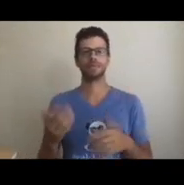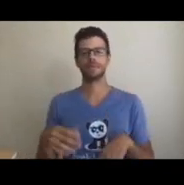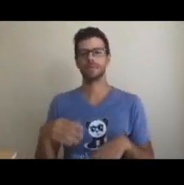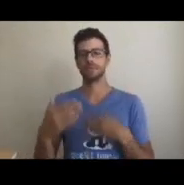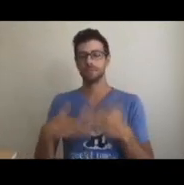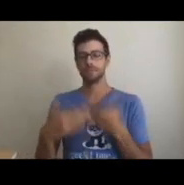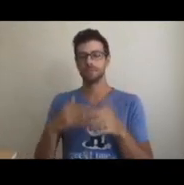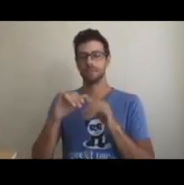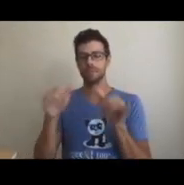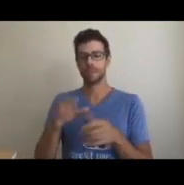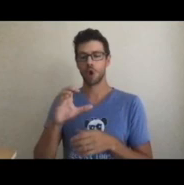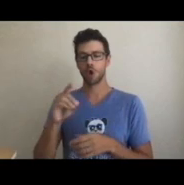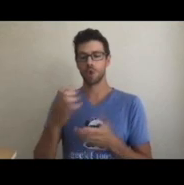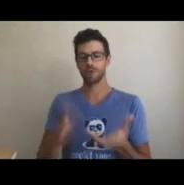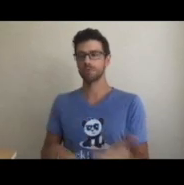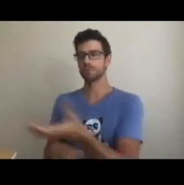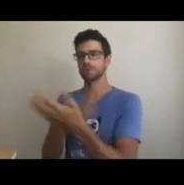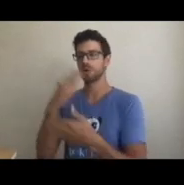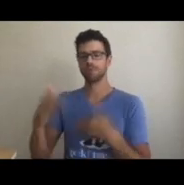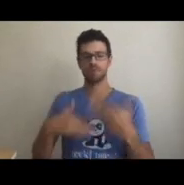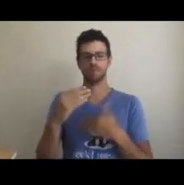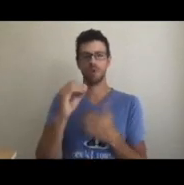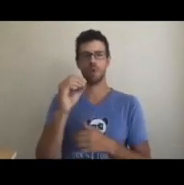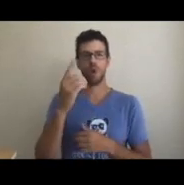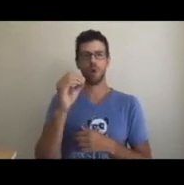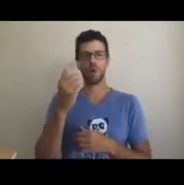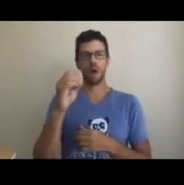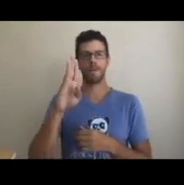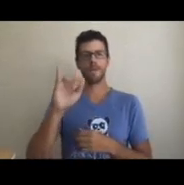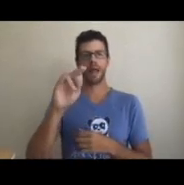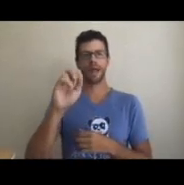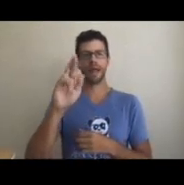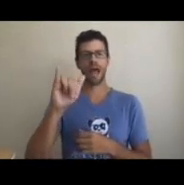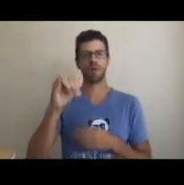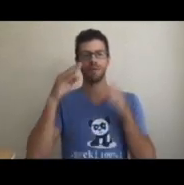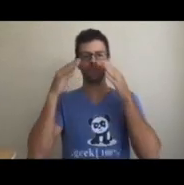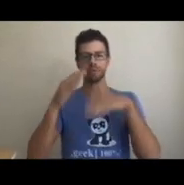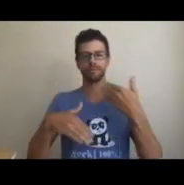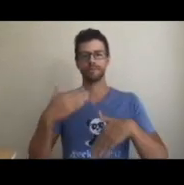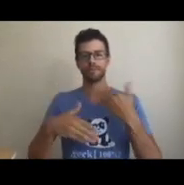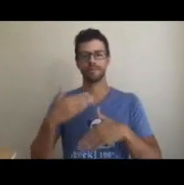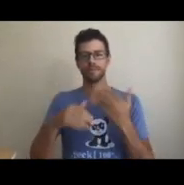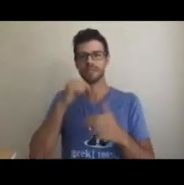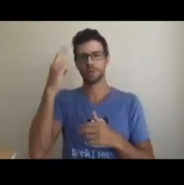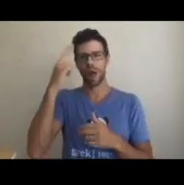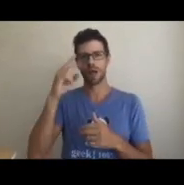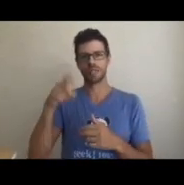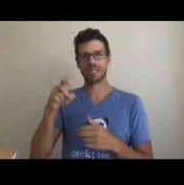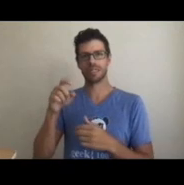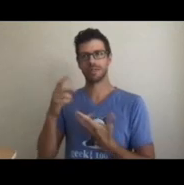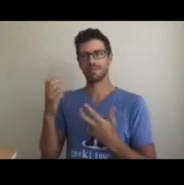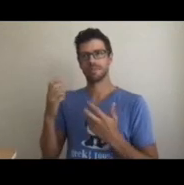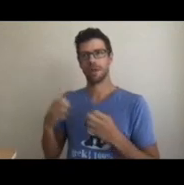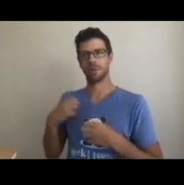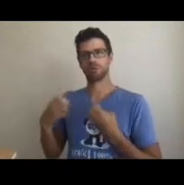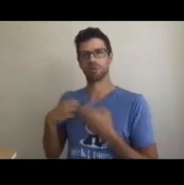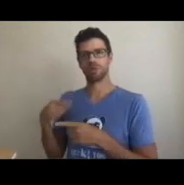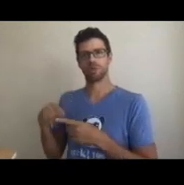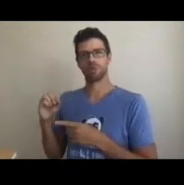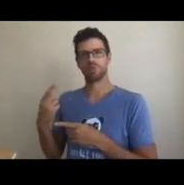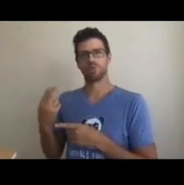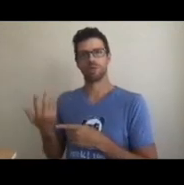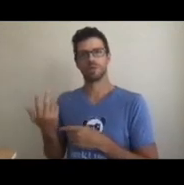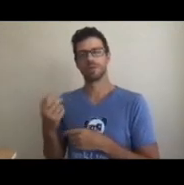so long, the IT process felt so robotic, where codes were built, delivered, and repeated. Basically, everything